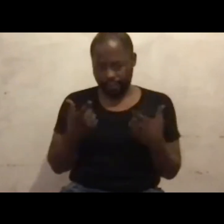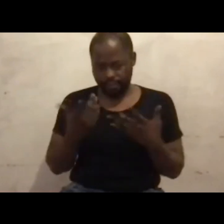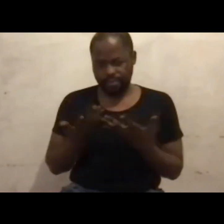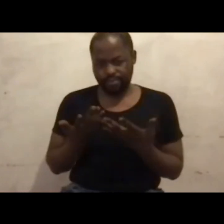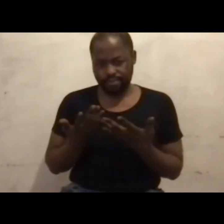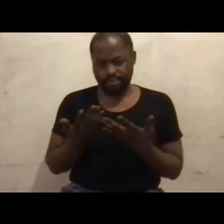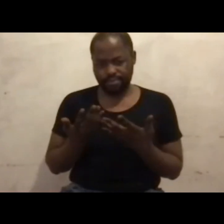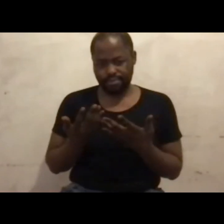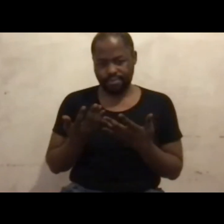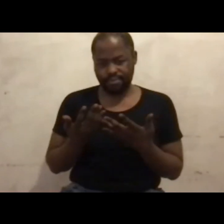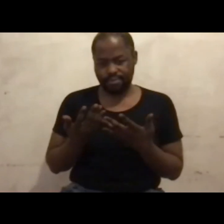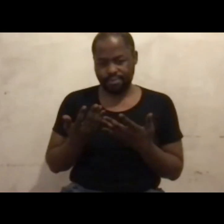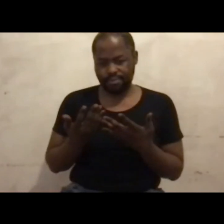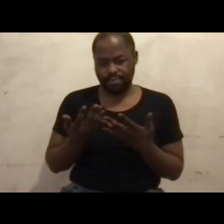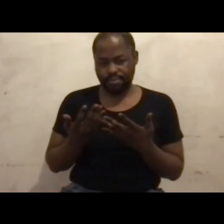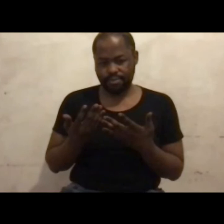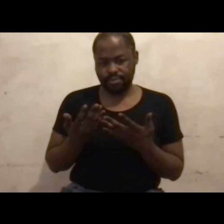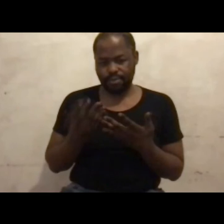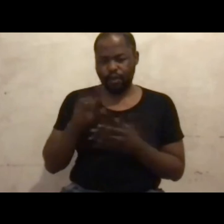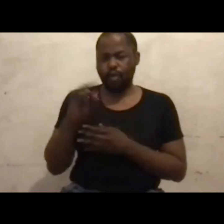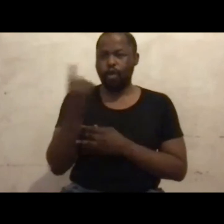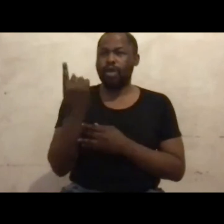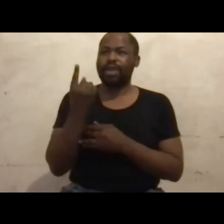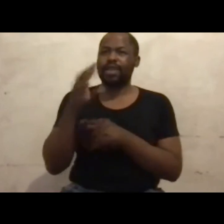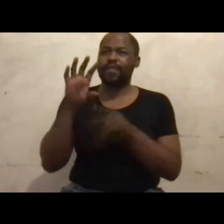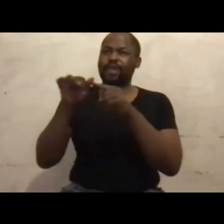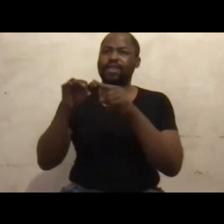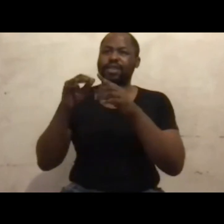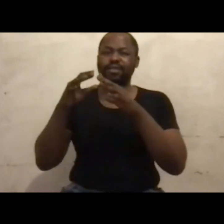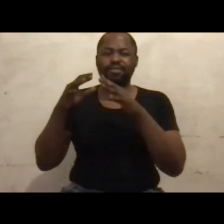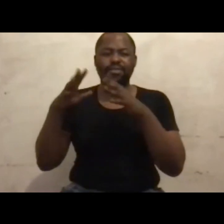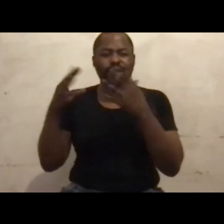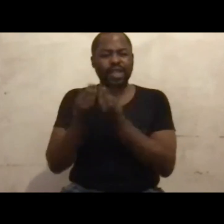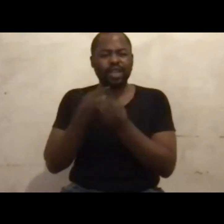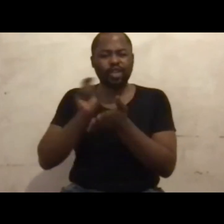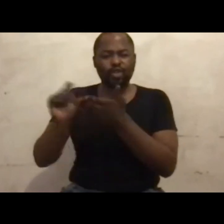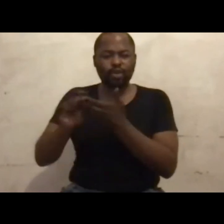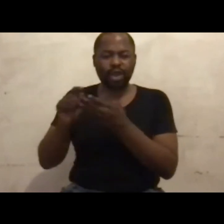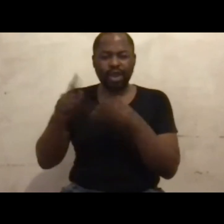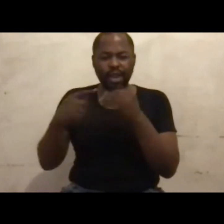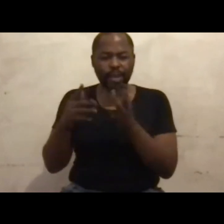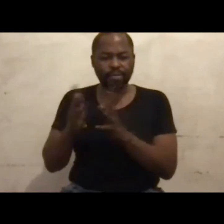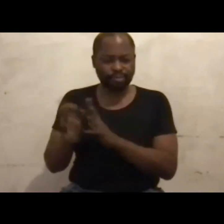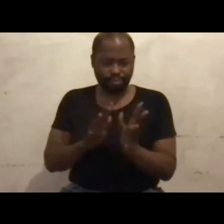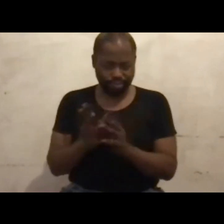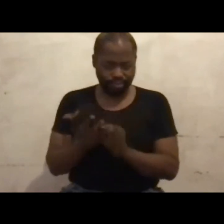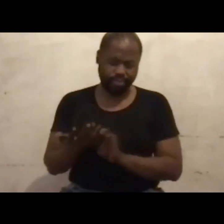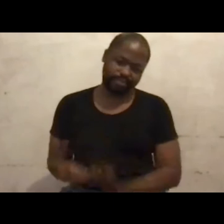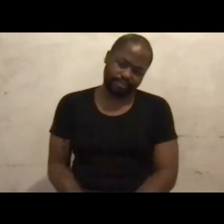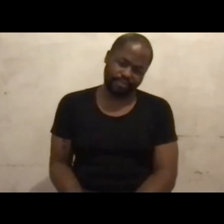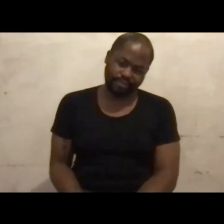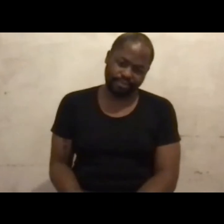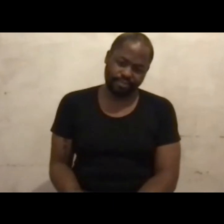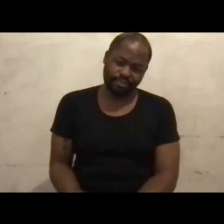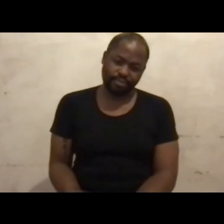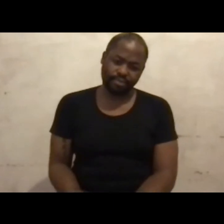only finding time to write about them and make sense out of them. So